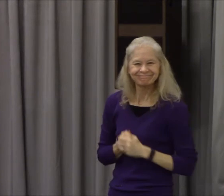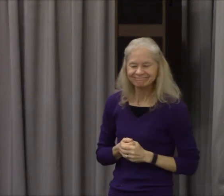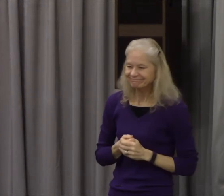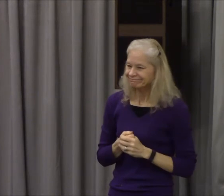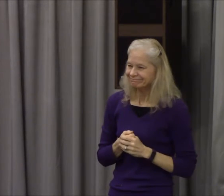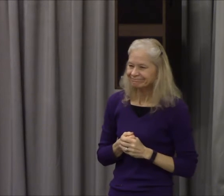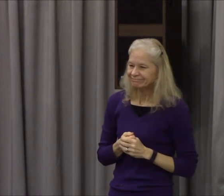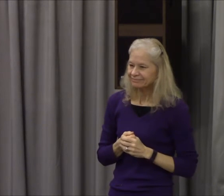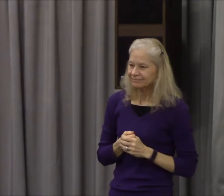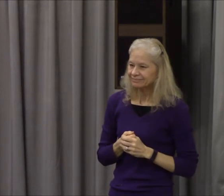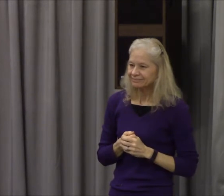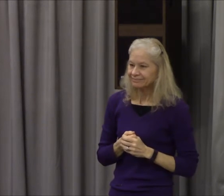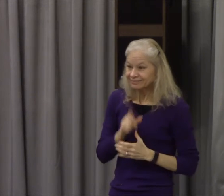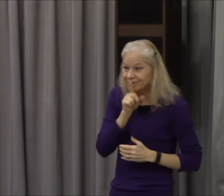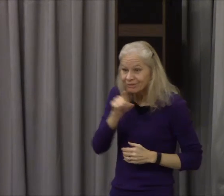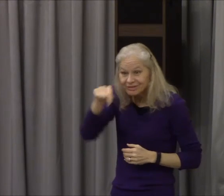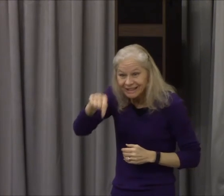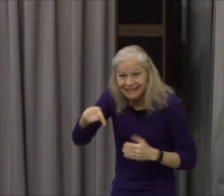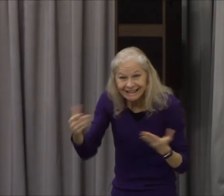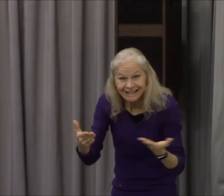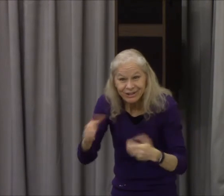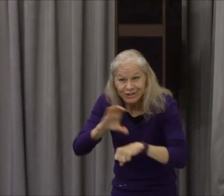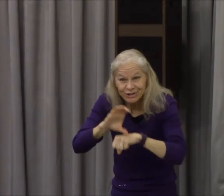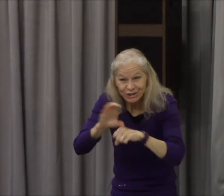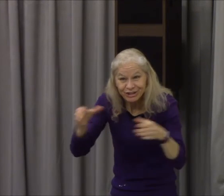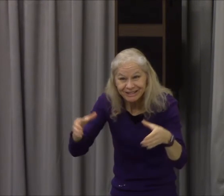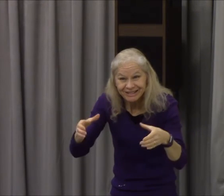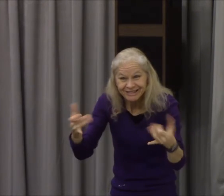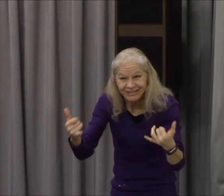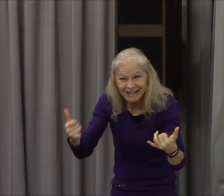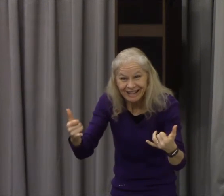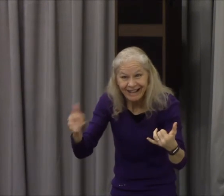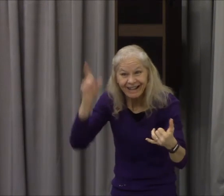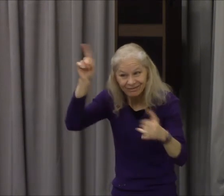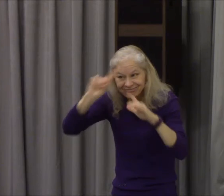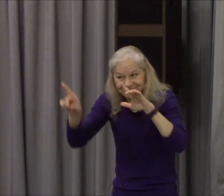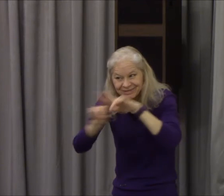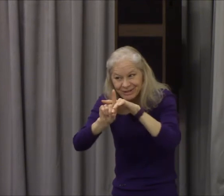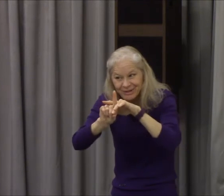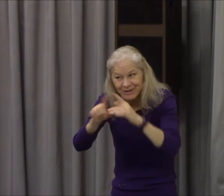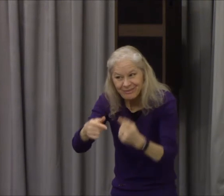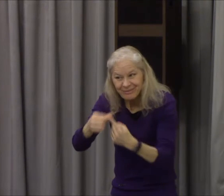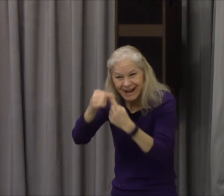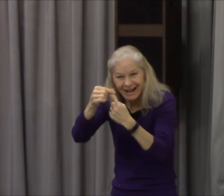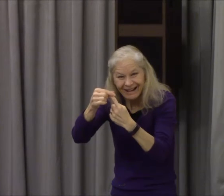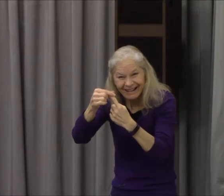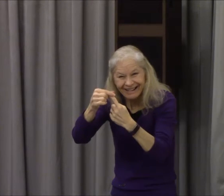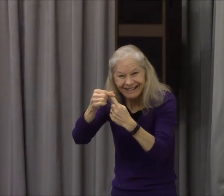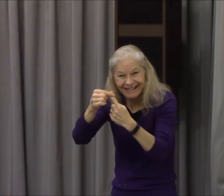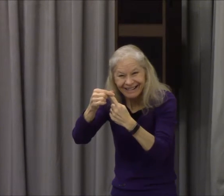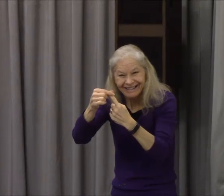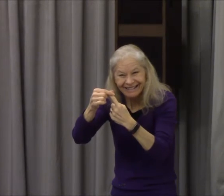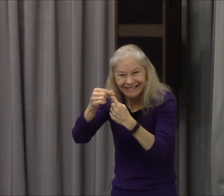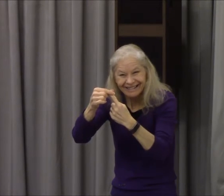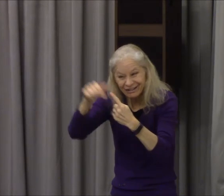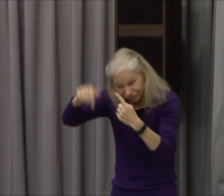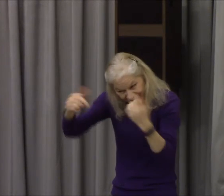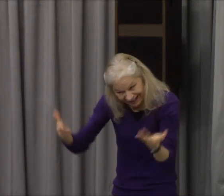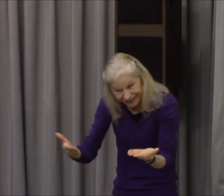he's meeting with us in a special way here and we're probably going to go home and meet with him too and thank him for speaking to our hearts I know I do